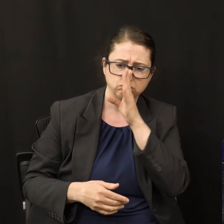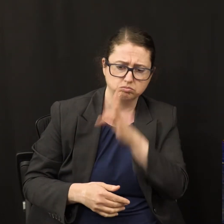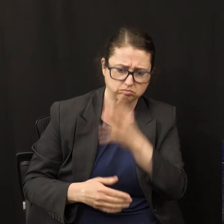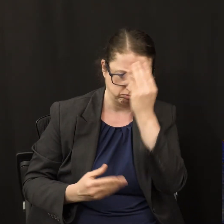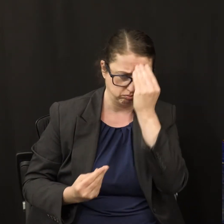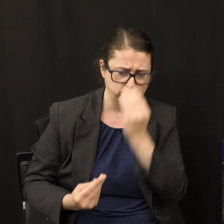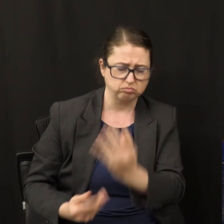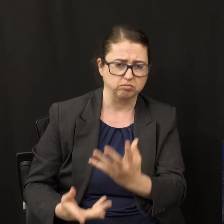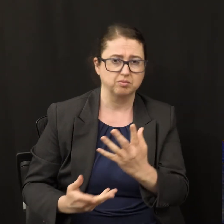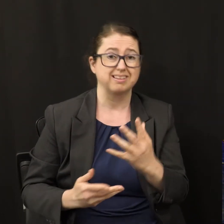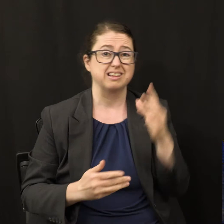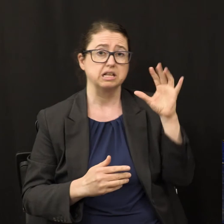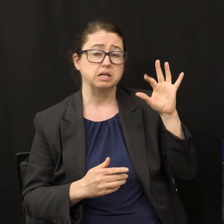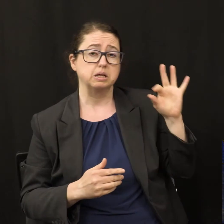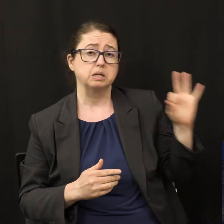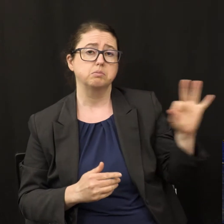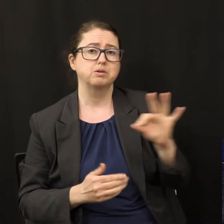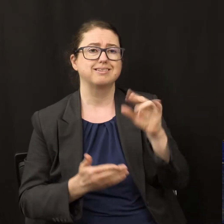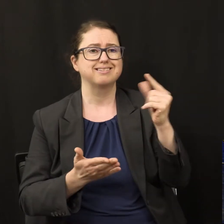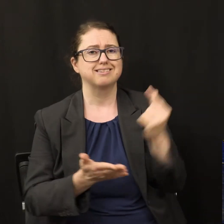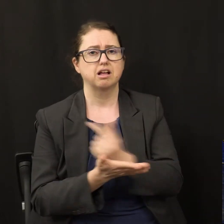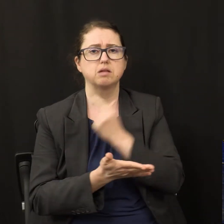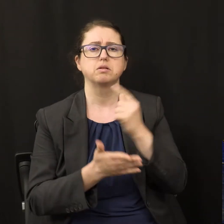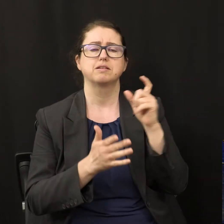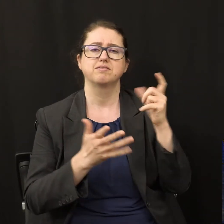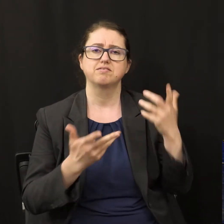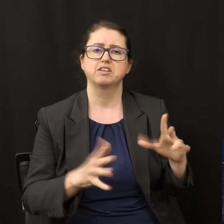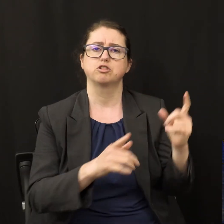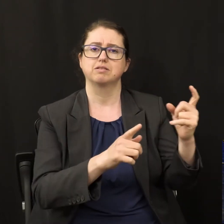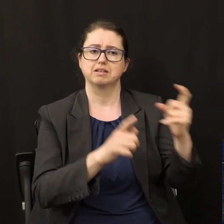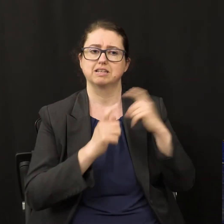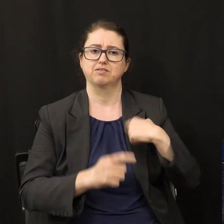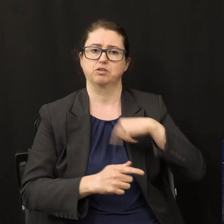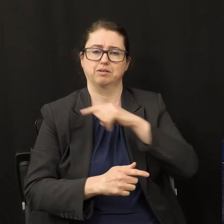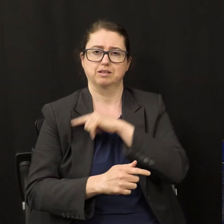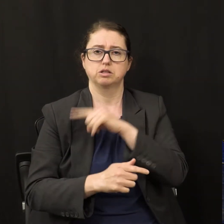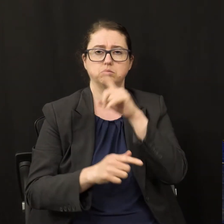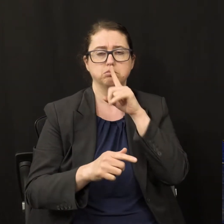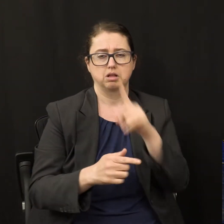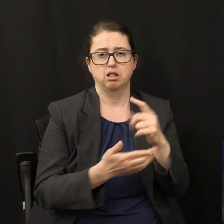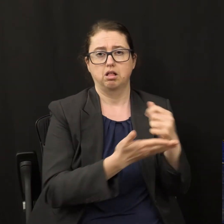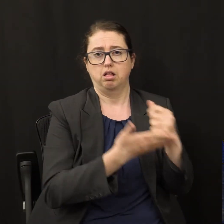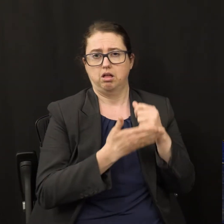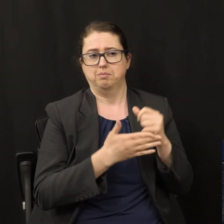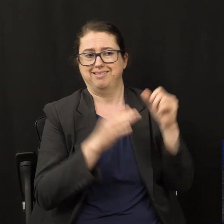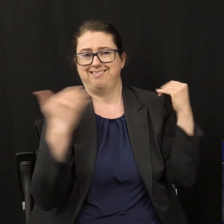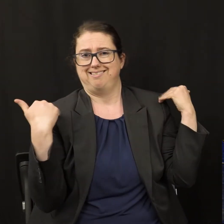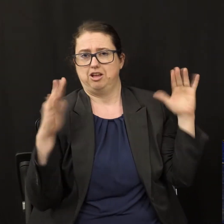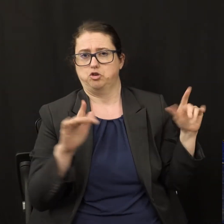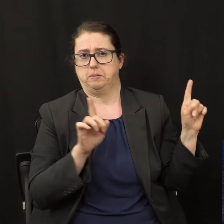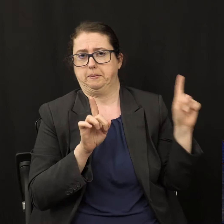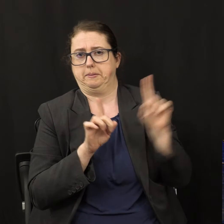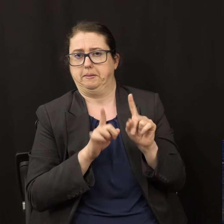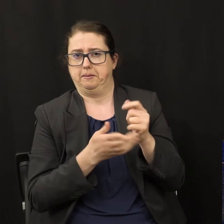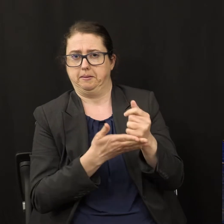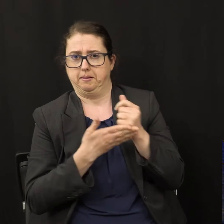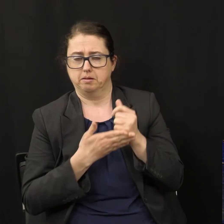is given to us, of course, aided by the angels. Notice Acts chapter 1 and verse 8.